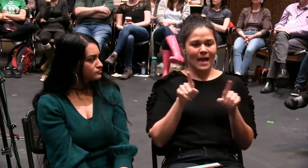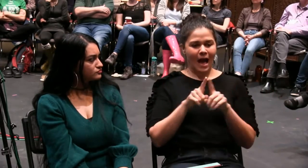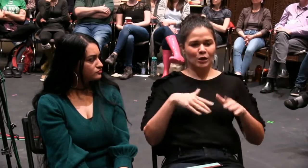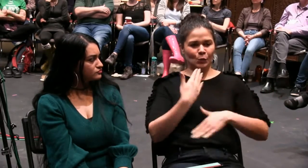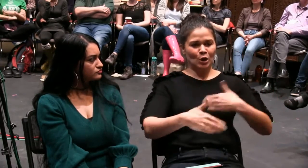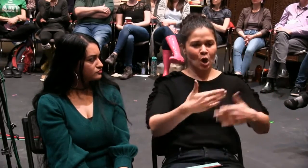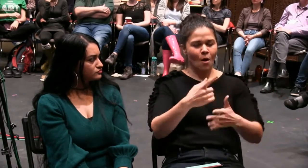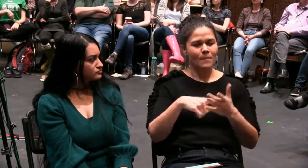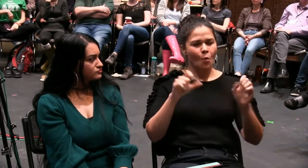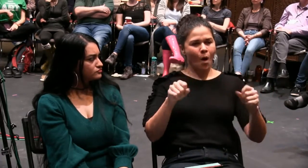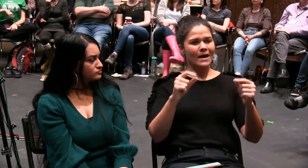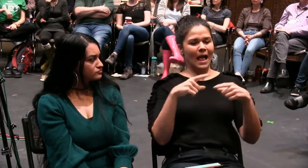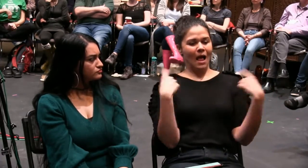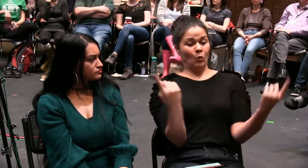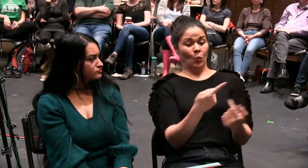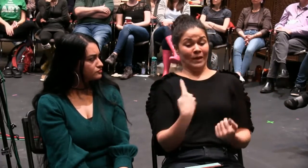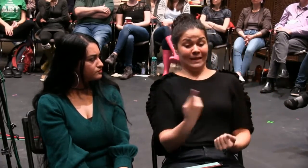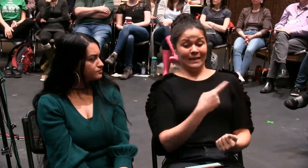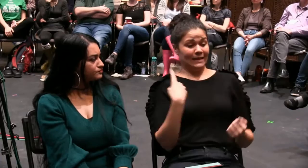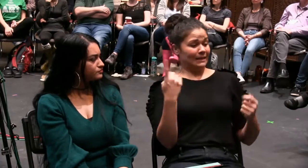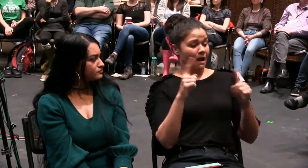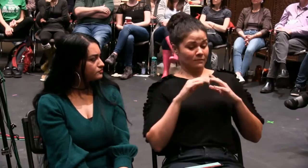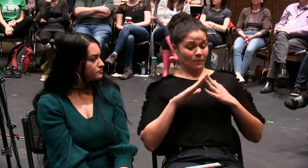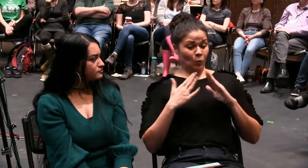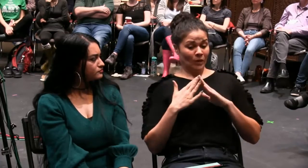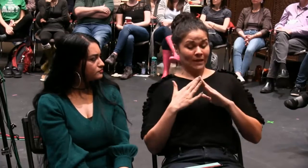I mean, we're learning so much from this experience as we go through it.